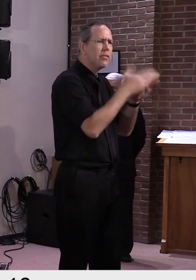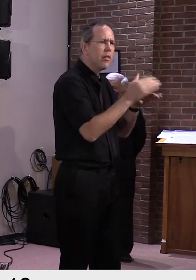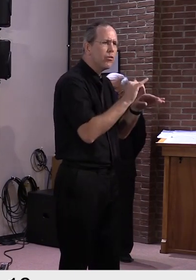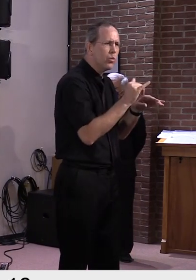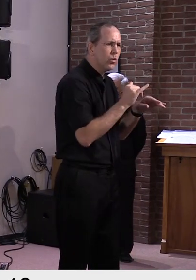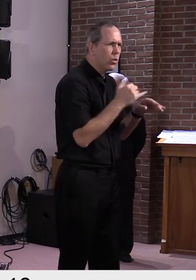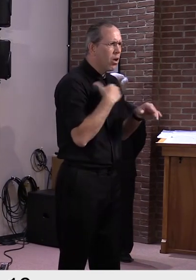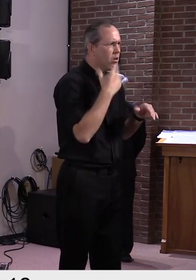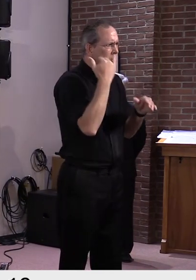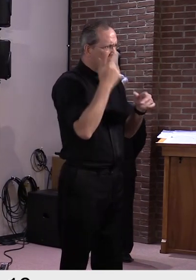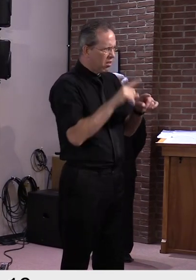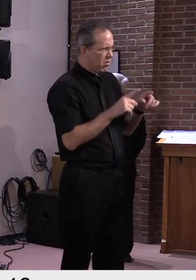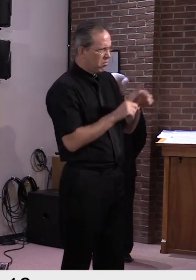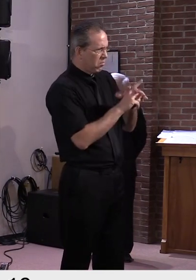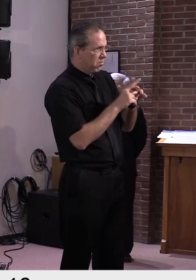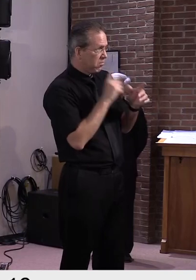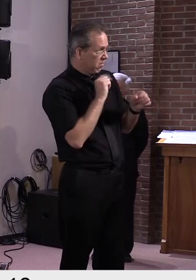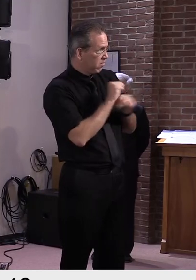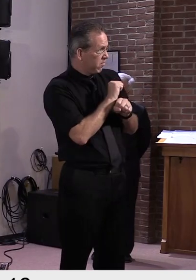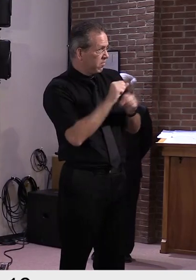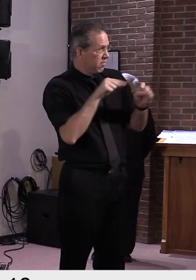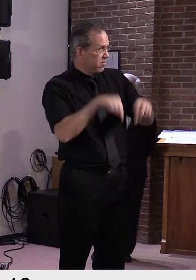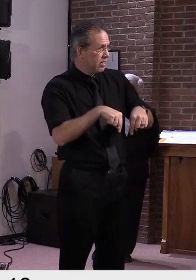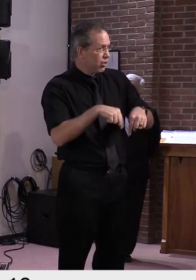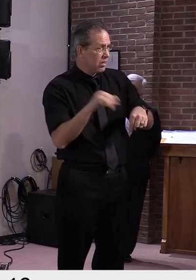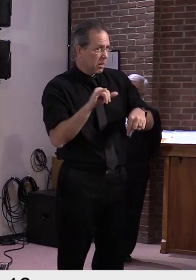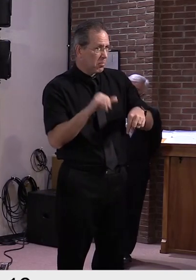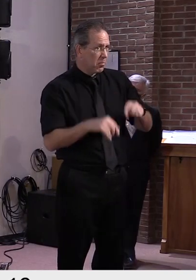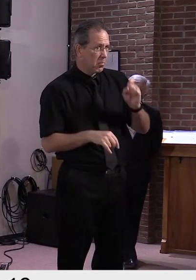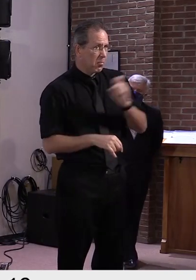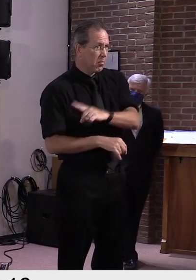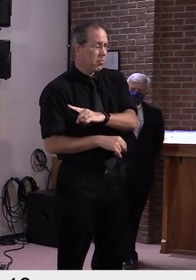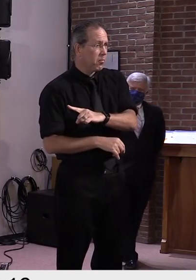see what Dr. Levine, what he thought of that, that thesis.